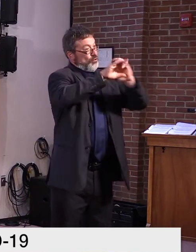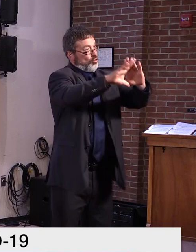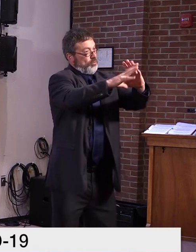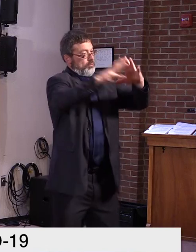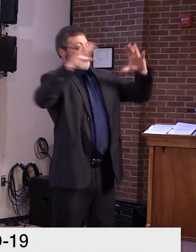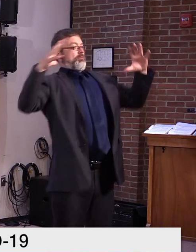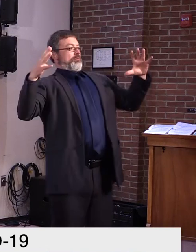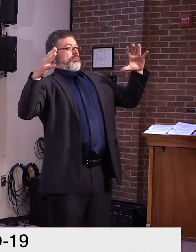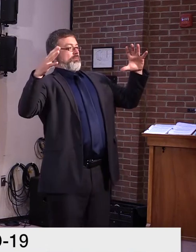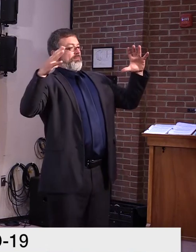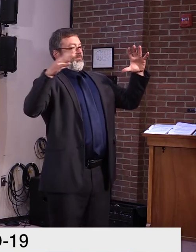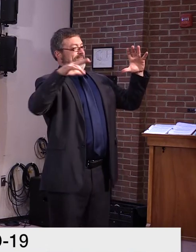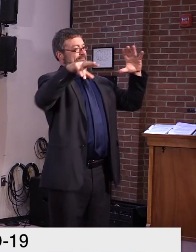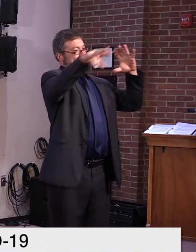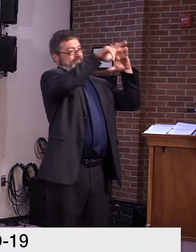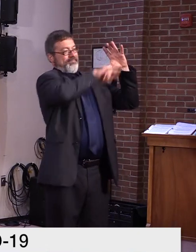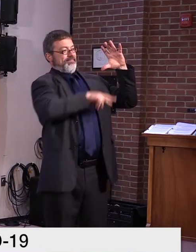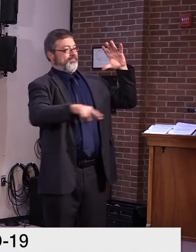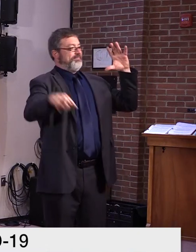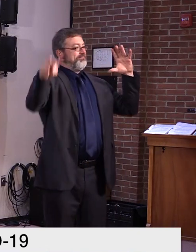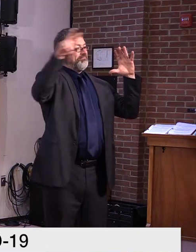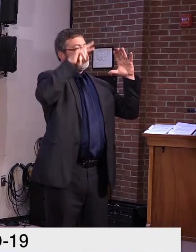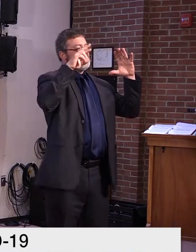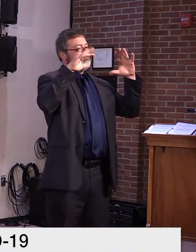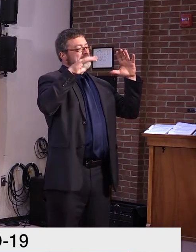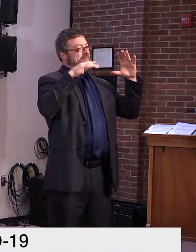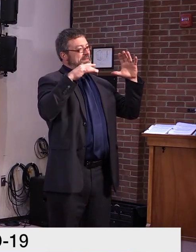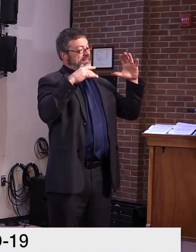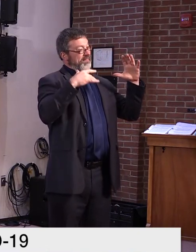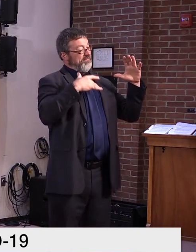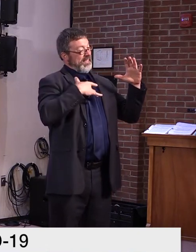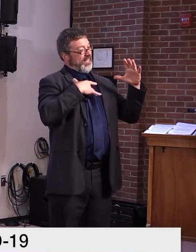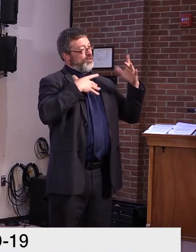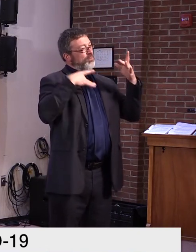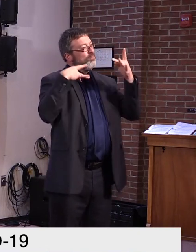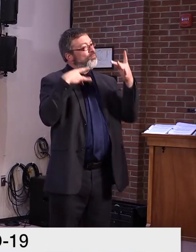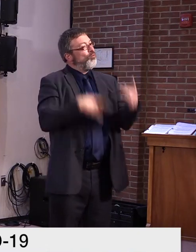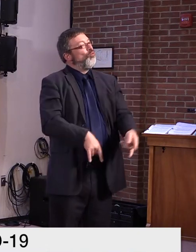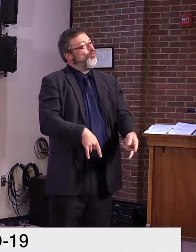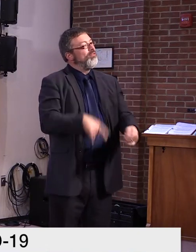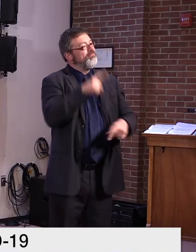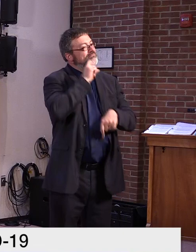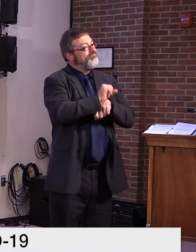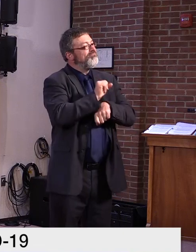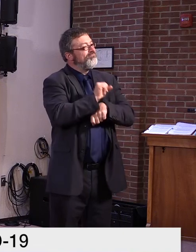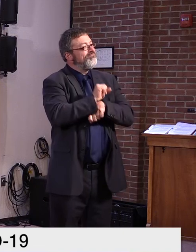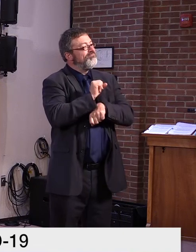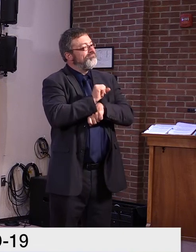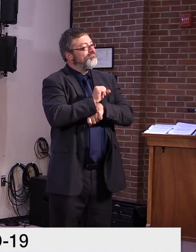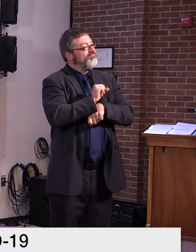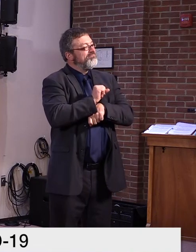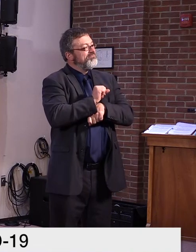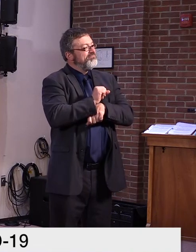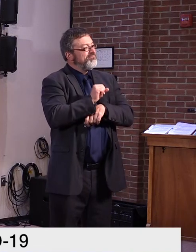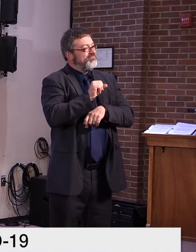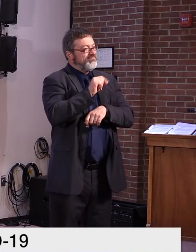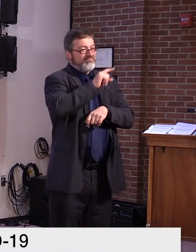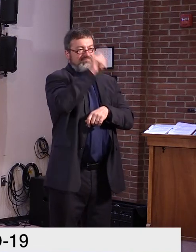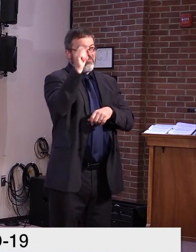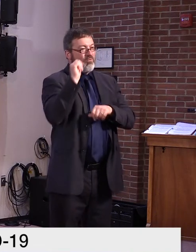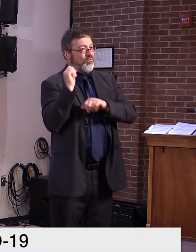remarkable effort that I just, um, I, I can't, uh, stress enough how much people have worked, um,